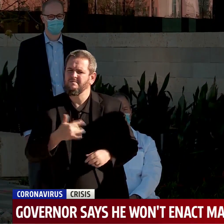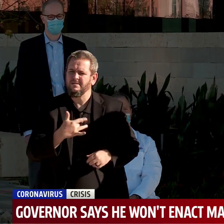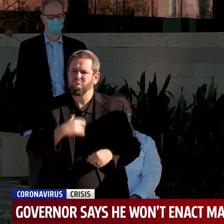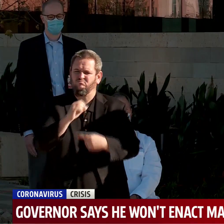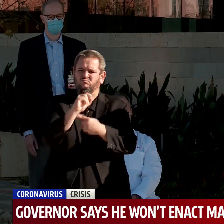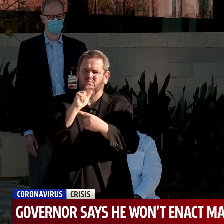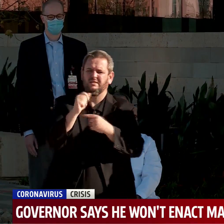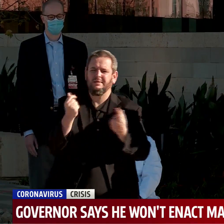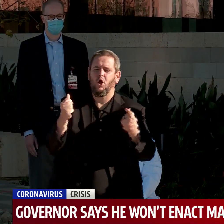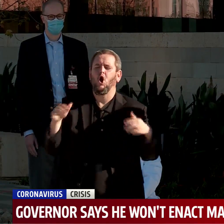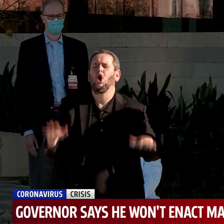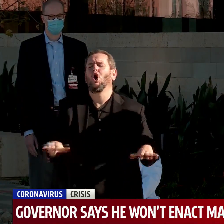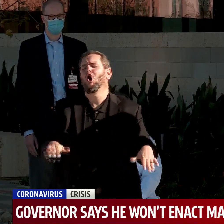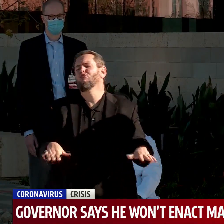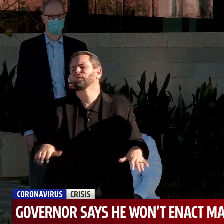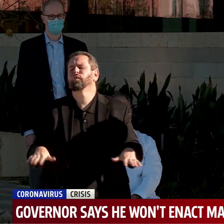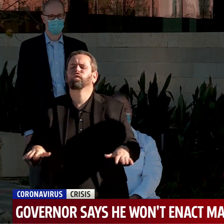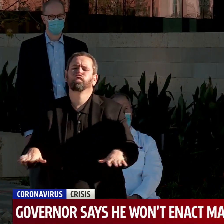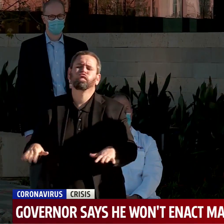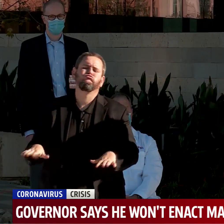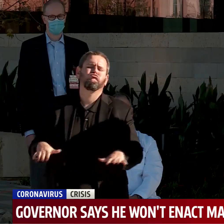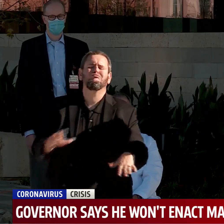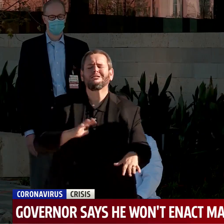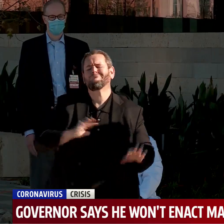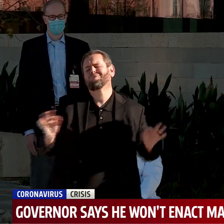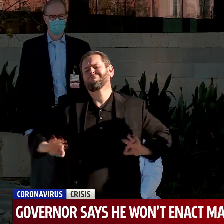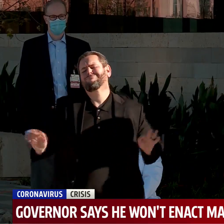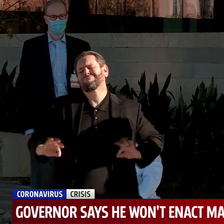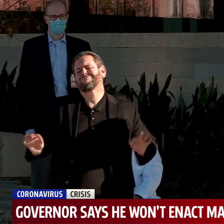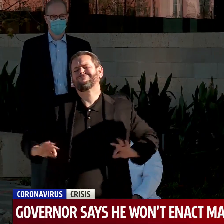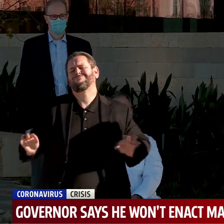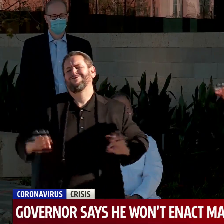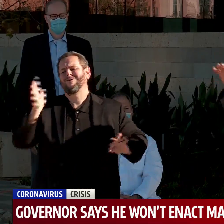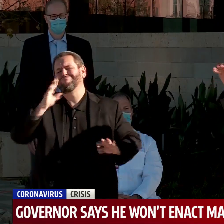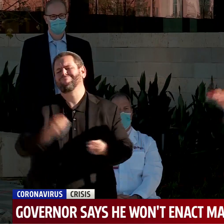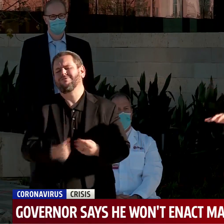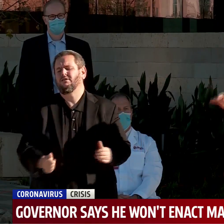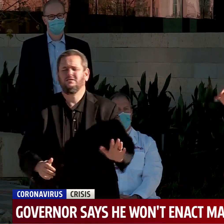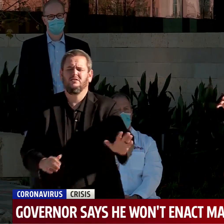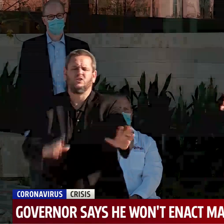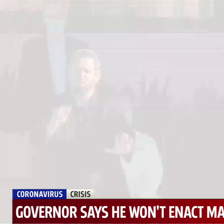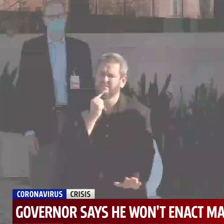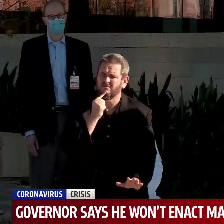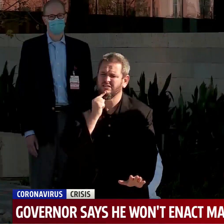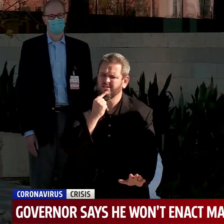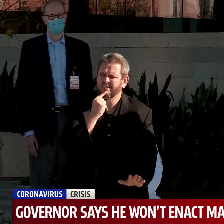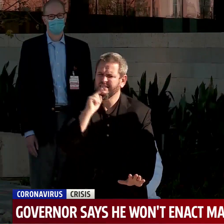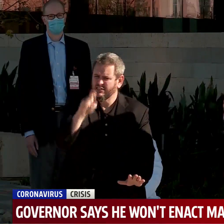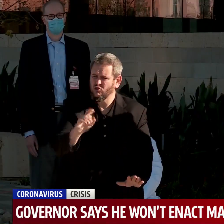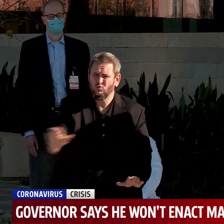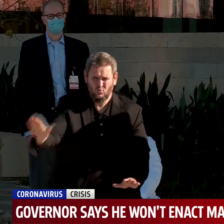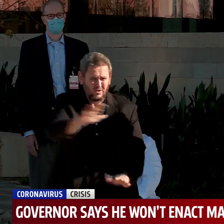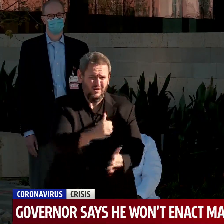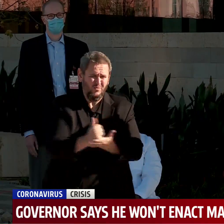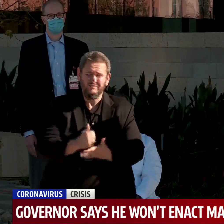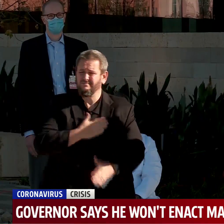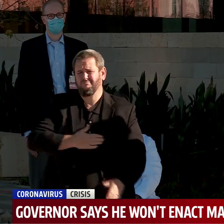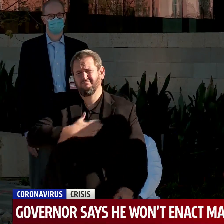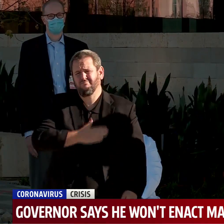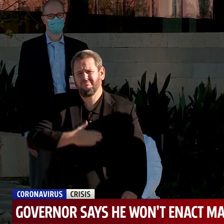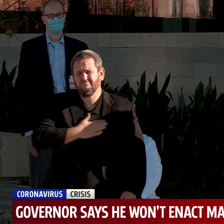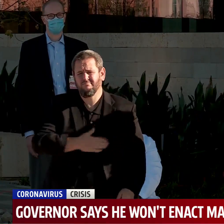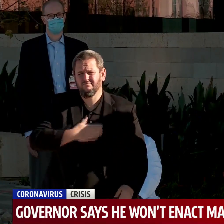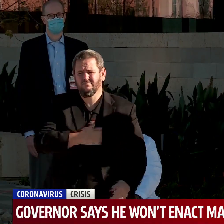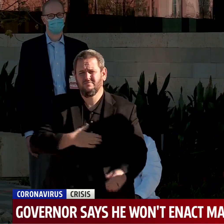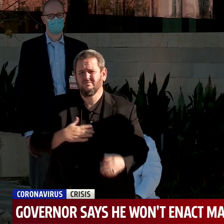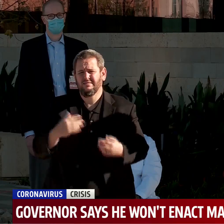Oklahomans to really take this seriously at this point. I need their help to really slow the spread. We've been again fully reopened with no